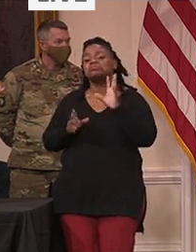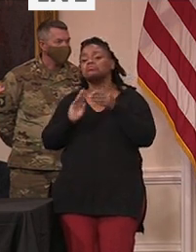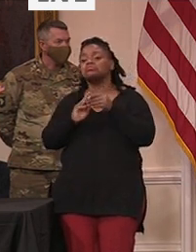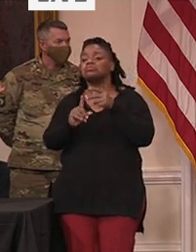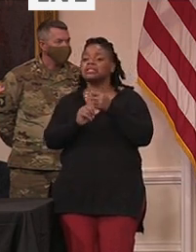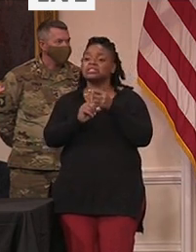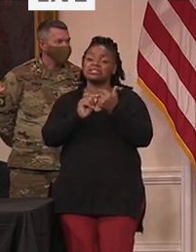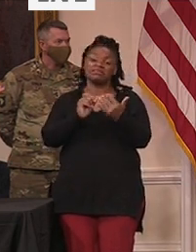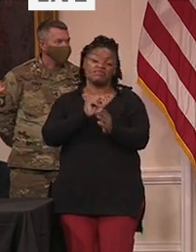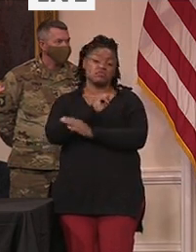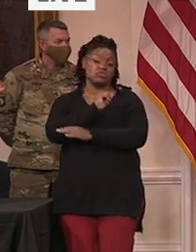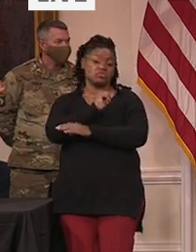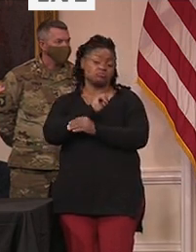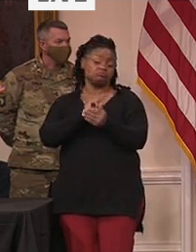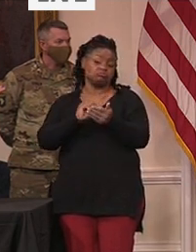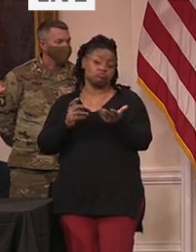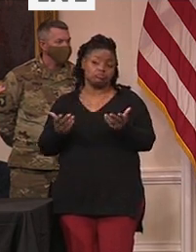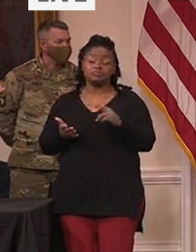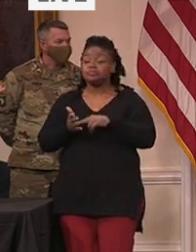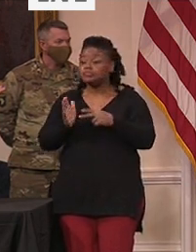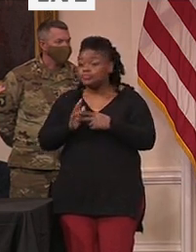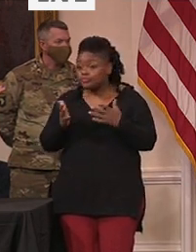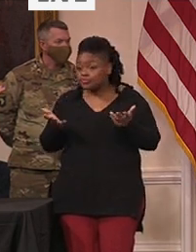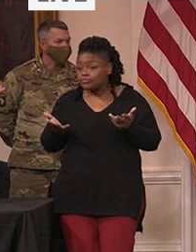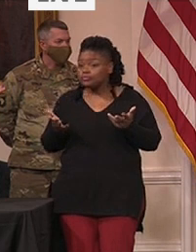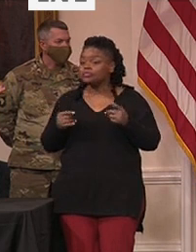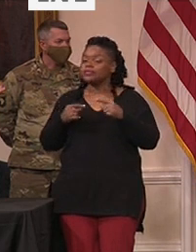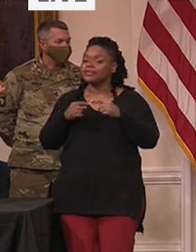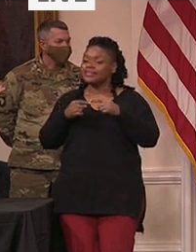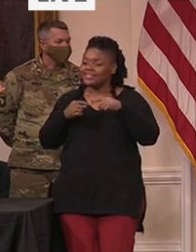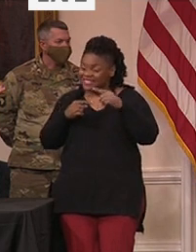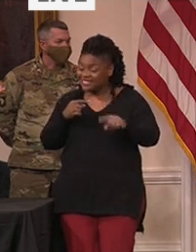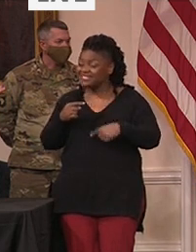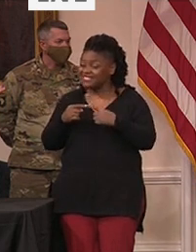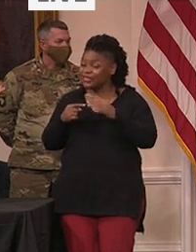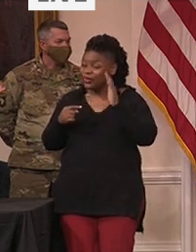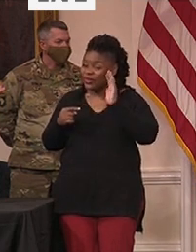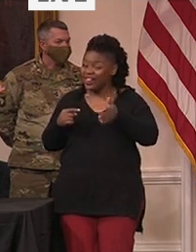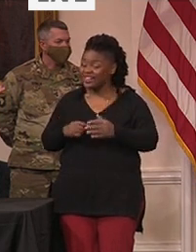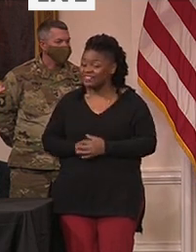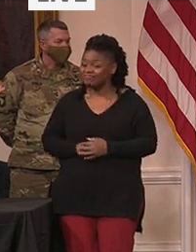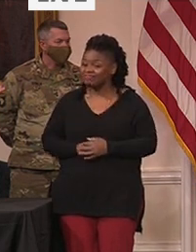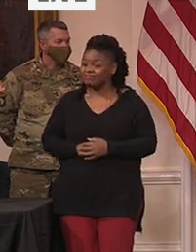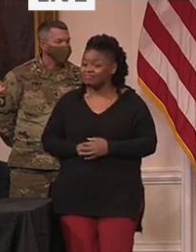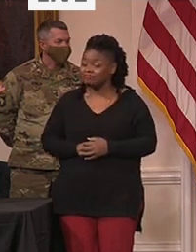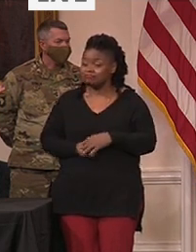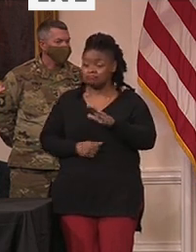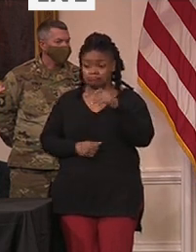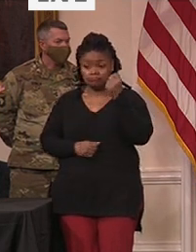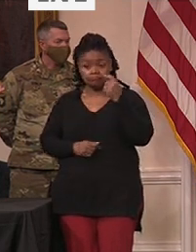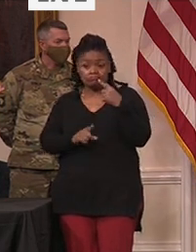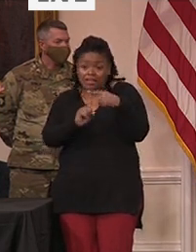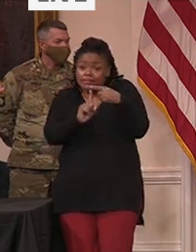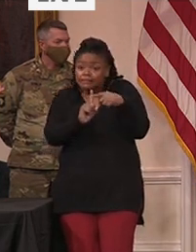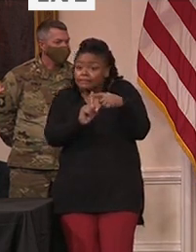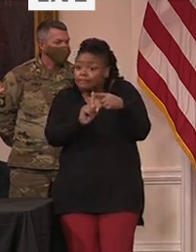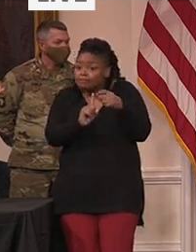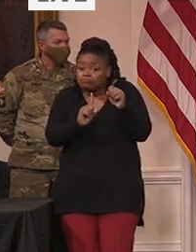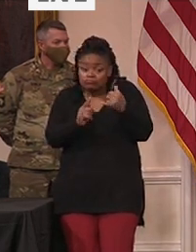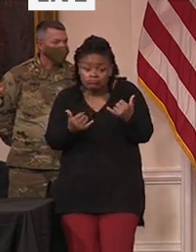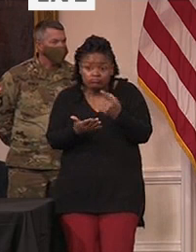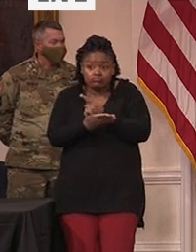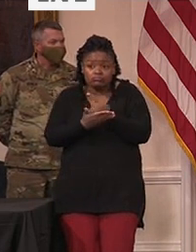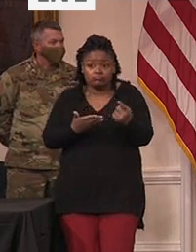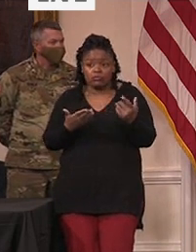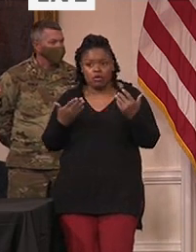So that's the bad news. The good news is that this week, as I mentioned, we have already begun second